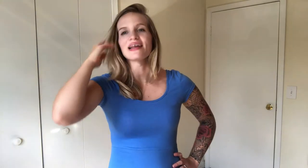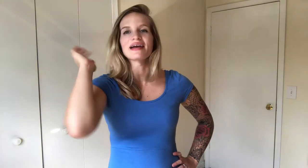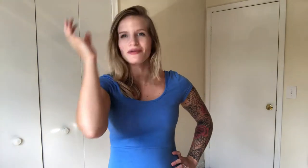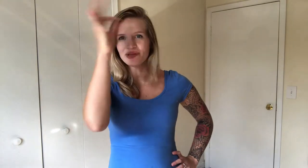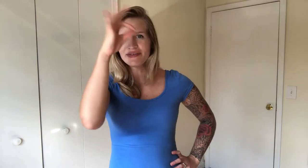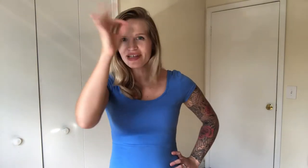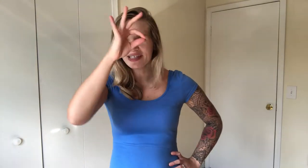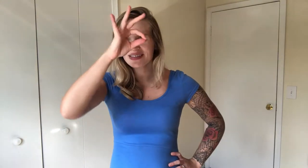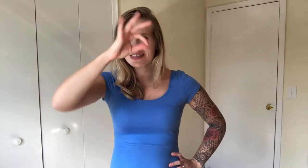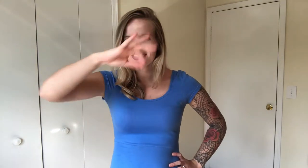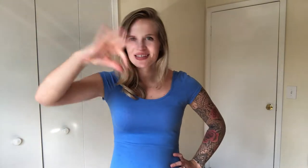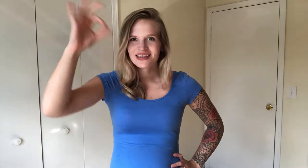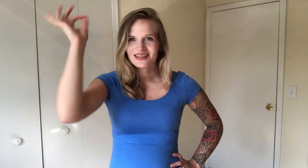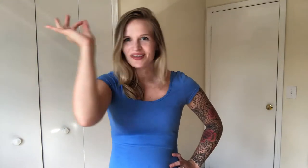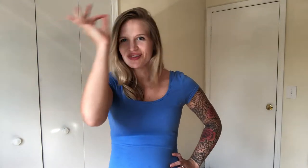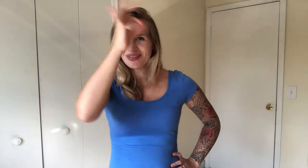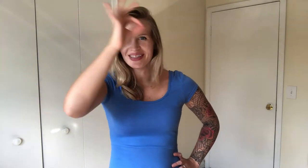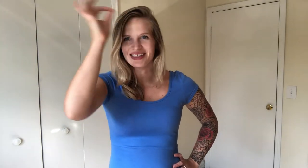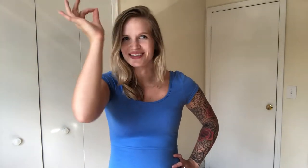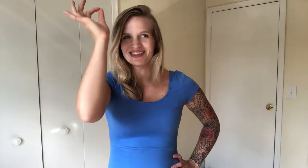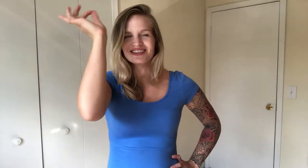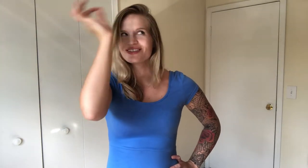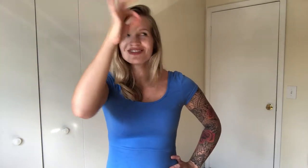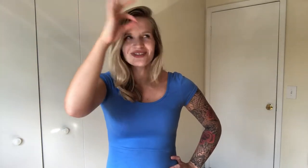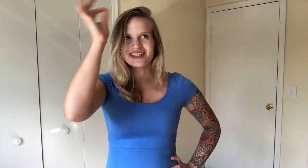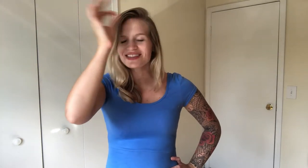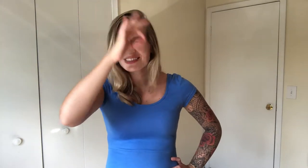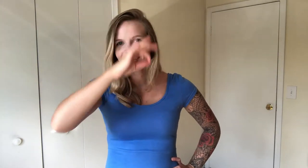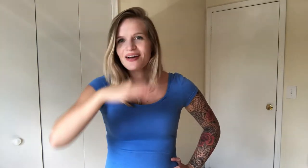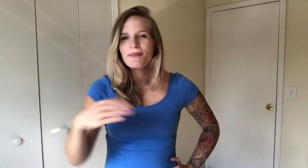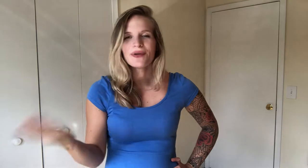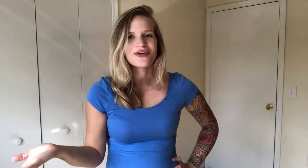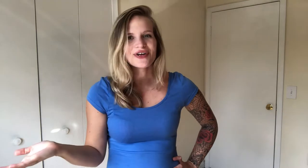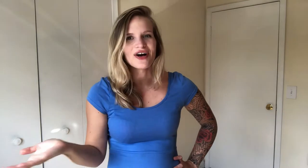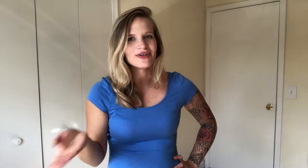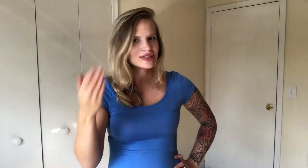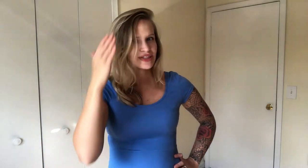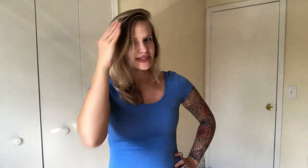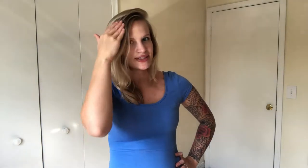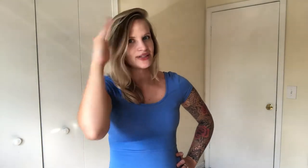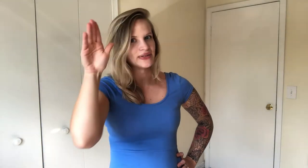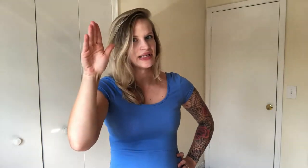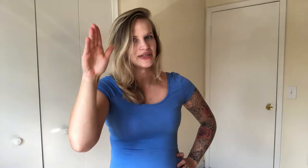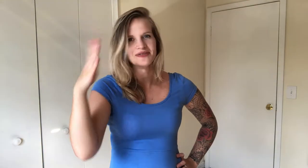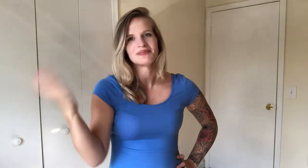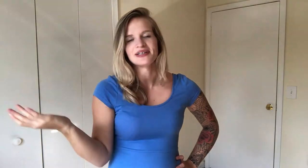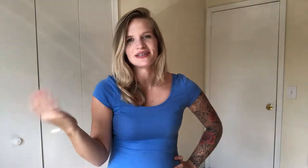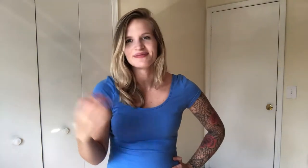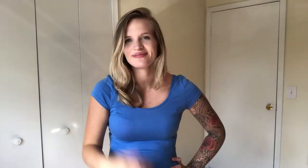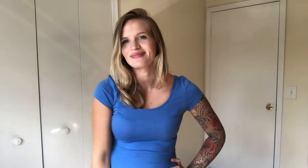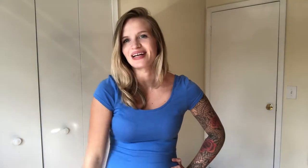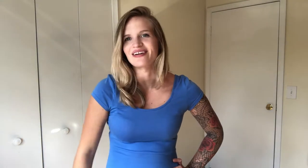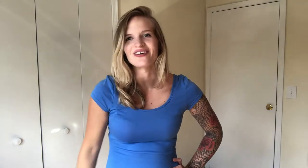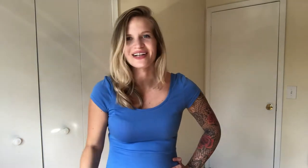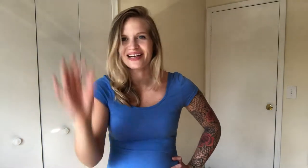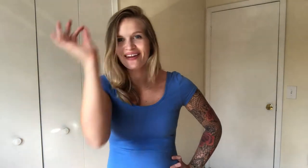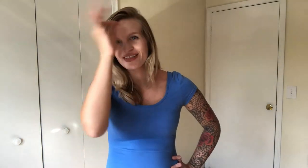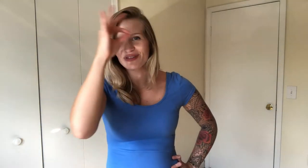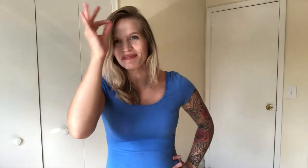like oblivious. You like just clueless. But you could always do don't know. But I don't know. like this one